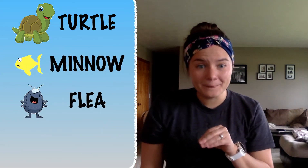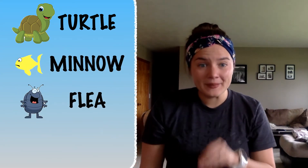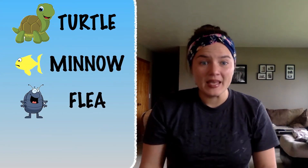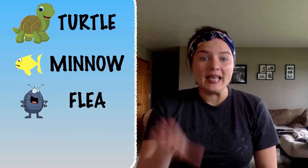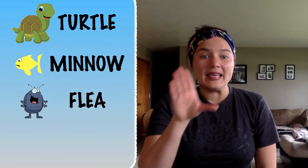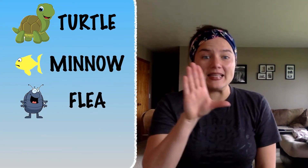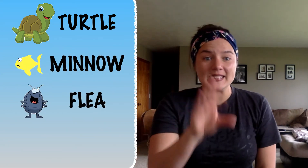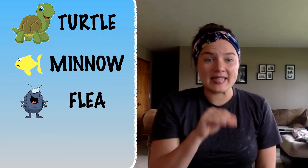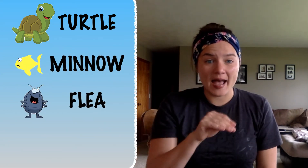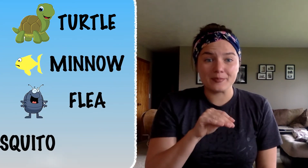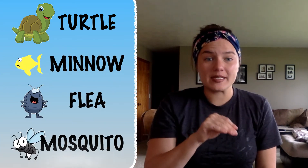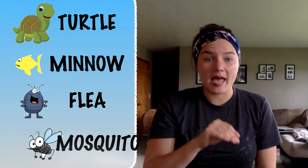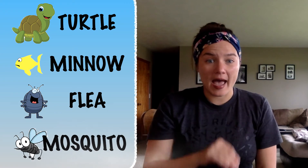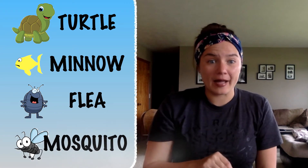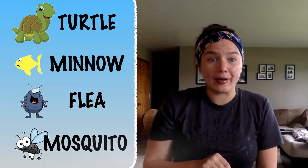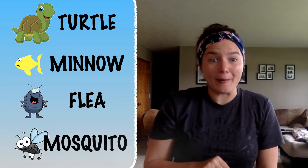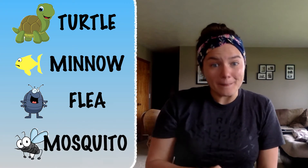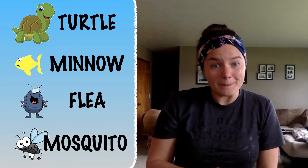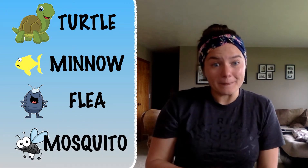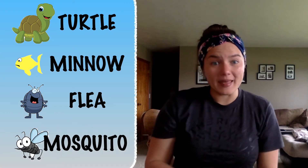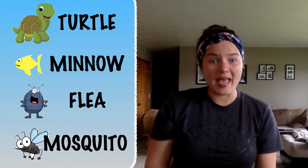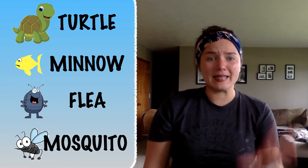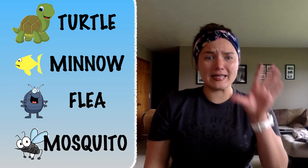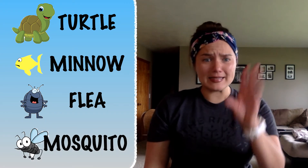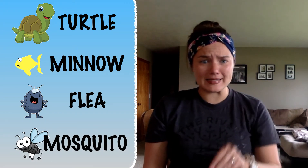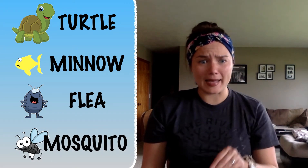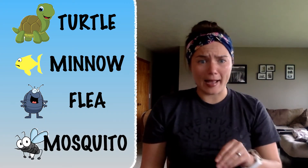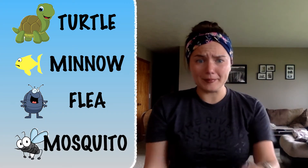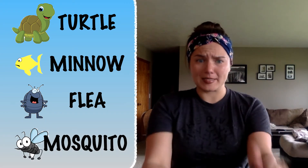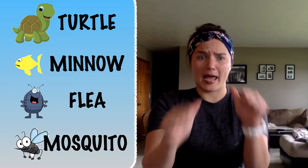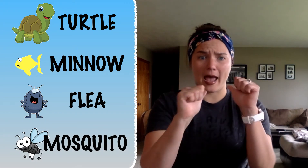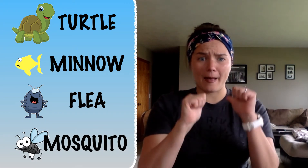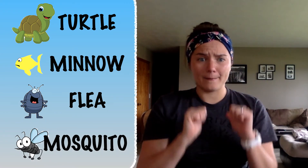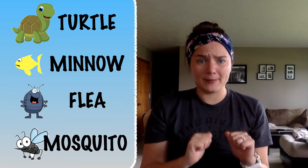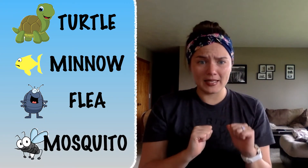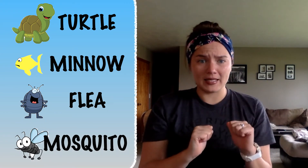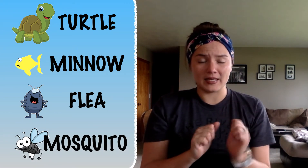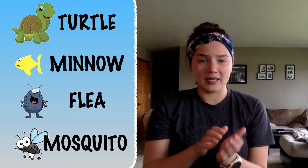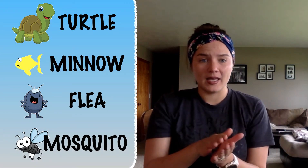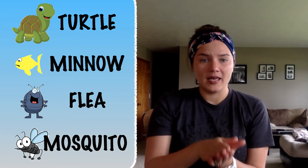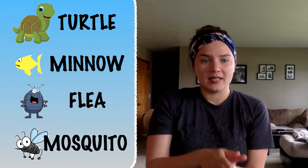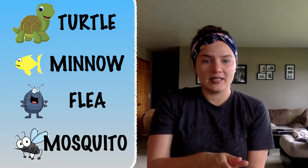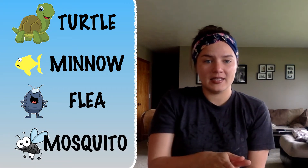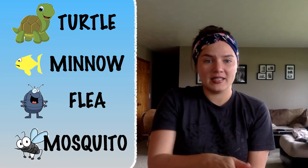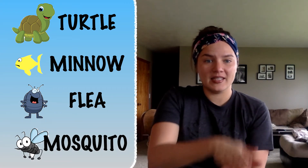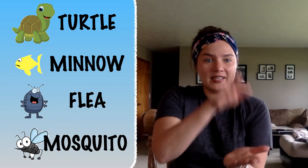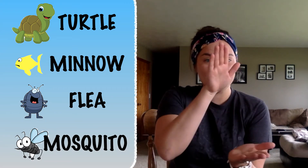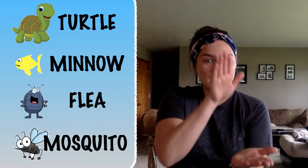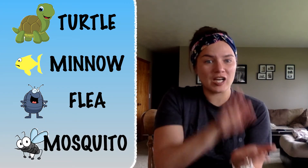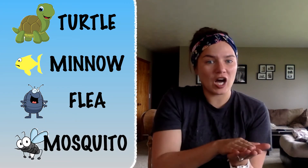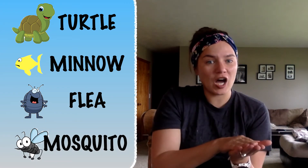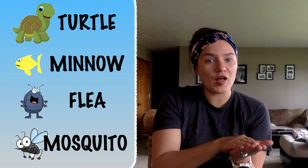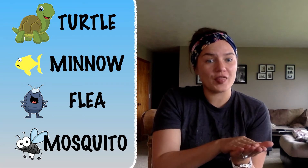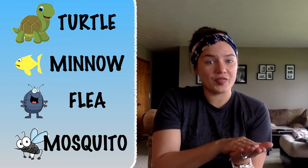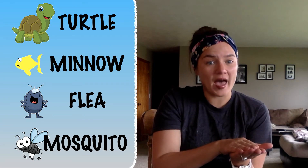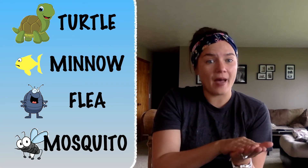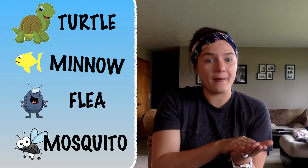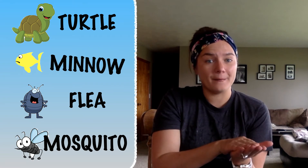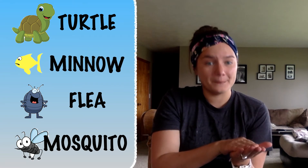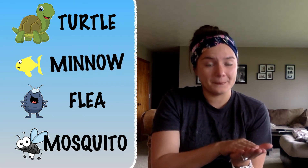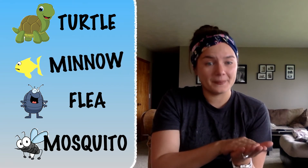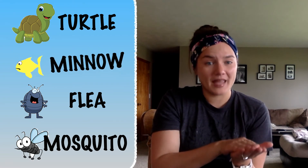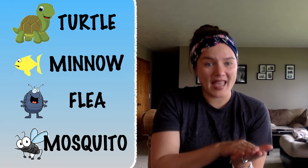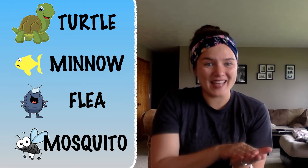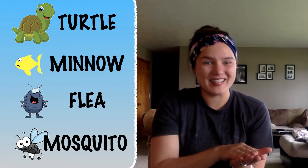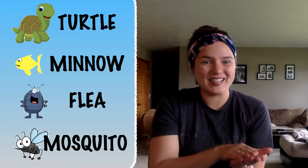a. He snapped at a and he snapped at me. He caught that